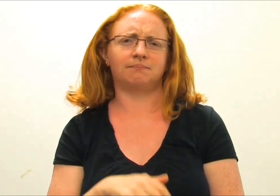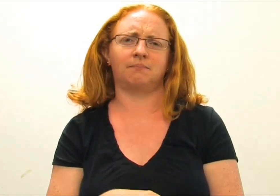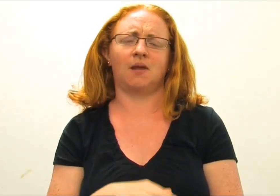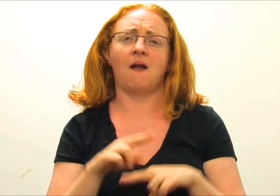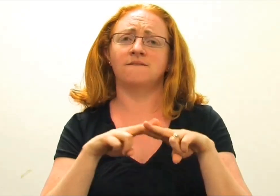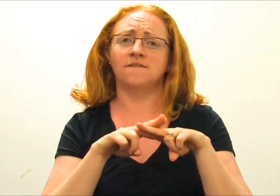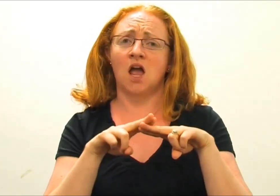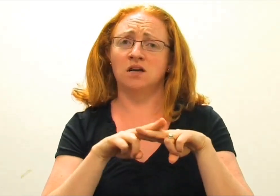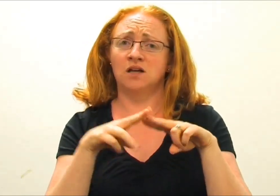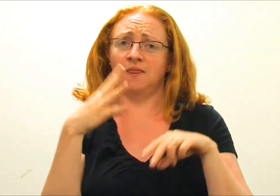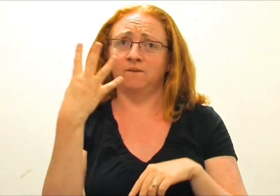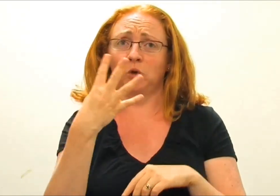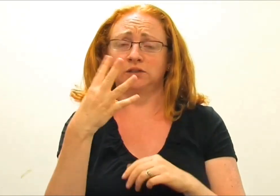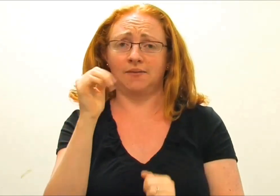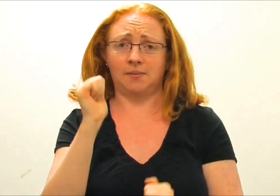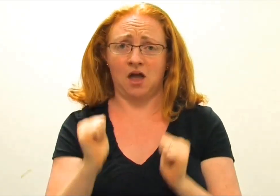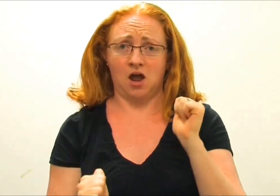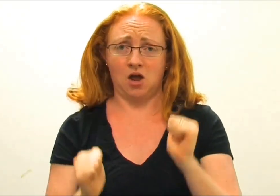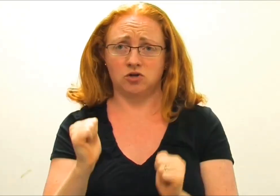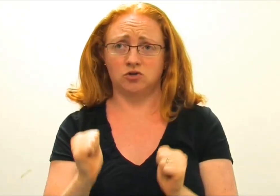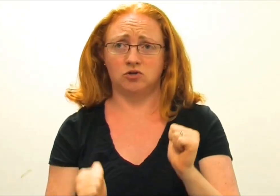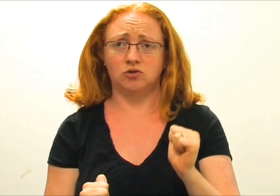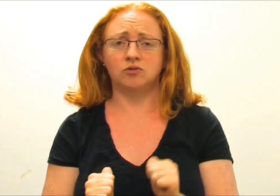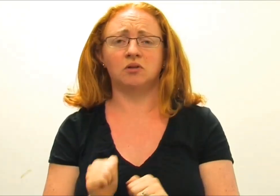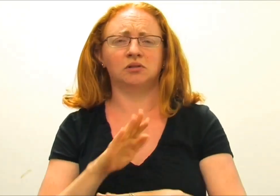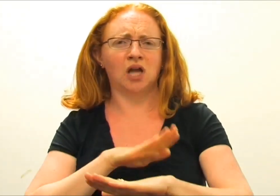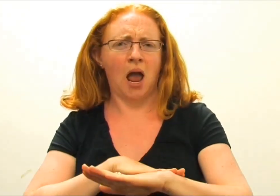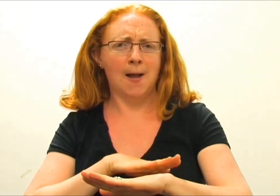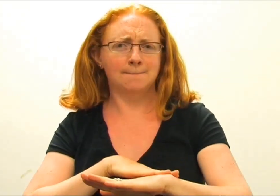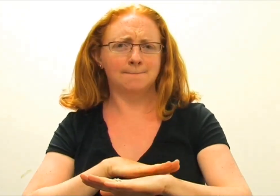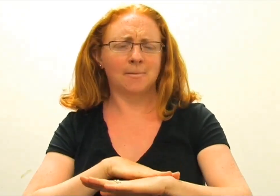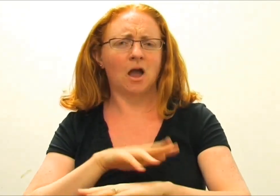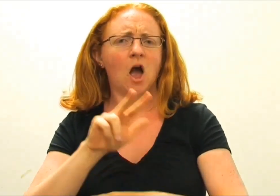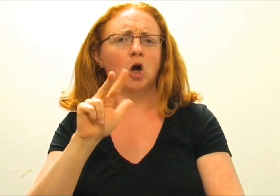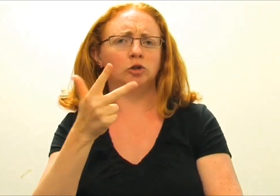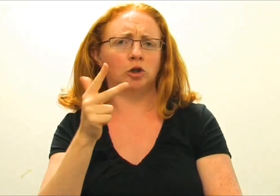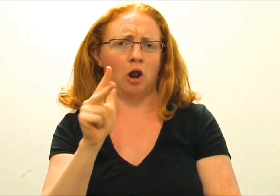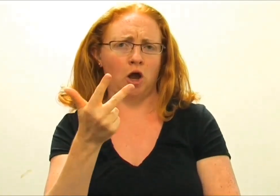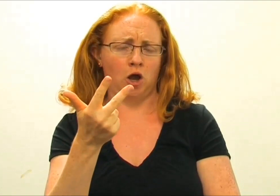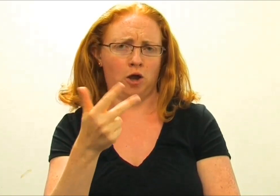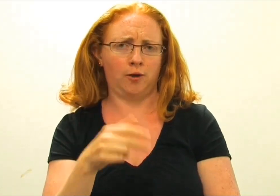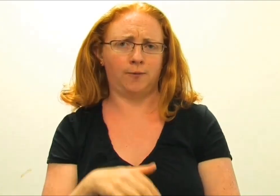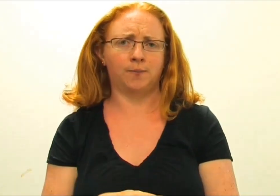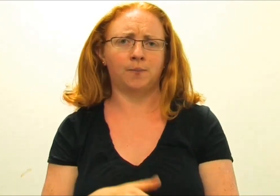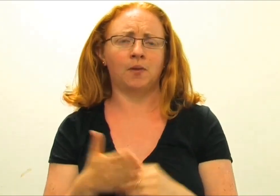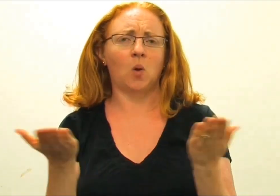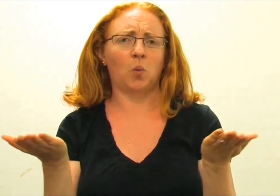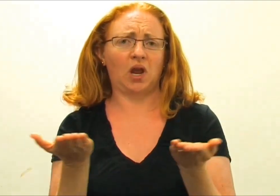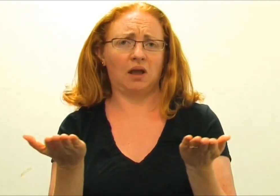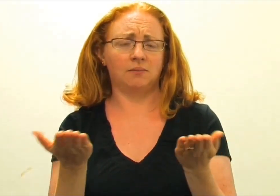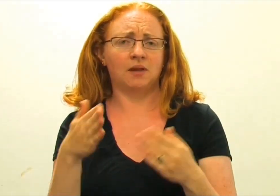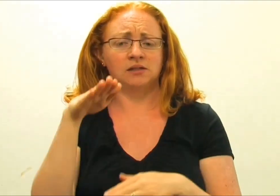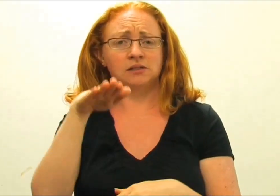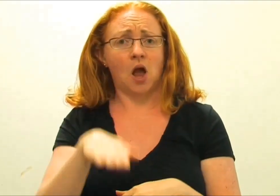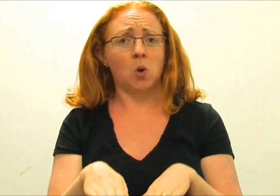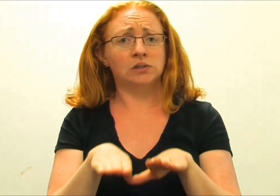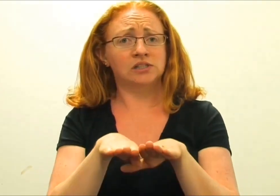This play is happening on Friday the 14th of March and that'll be at 8 o'clock. That'll be at